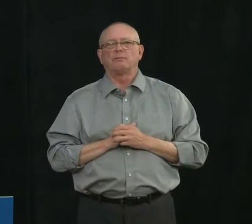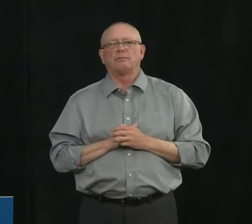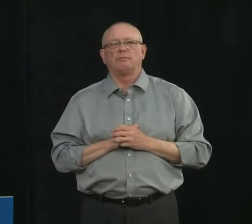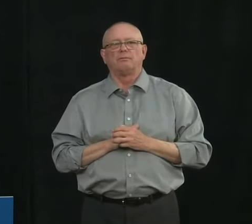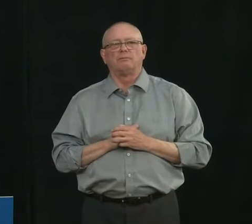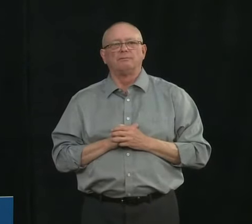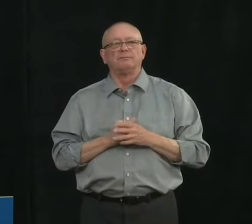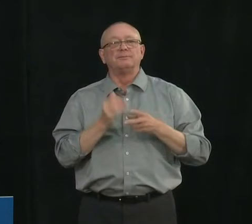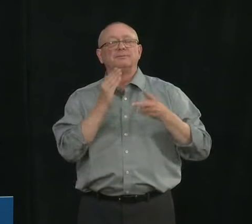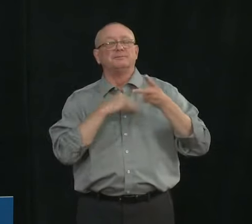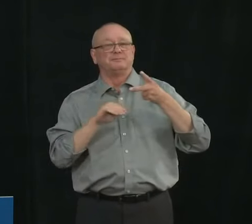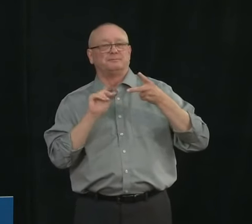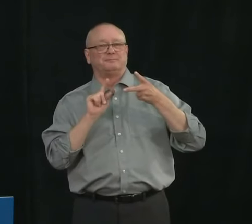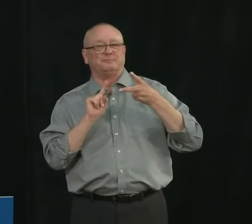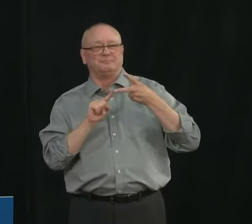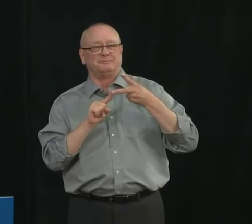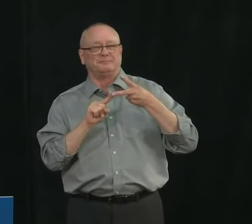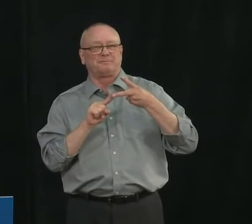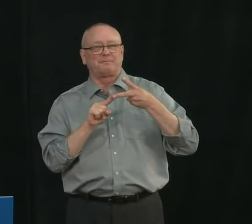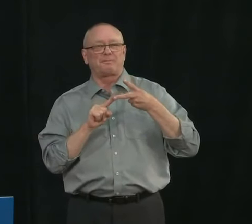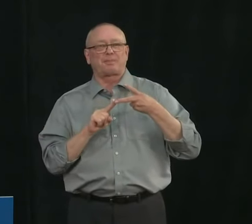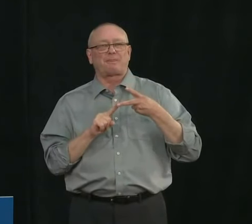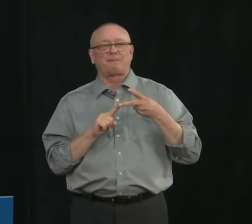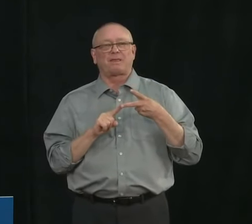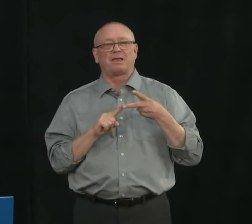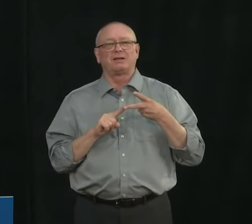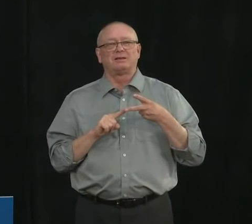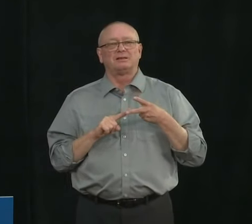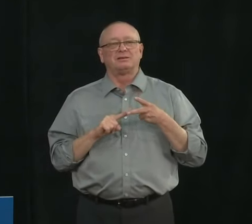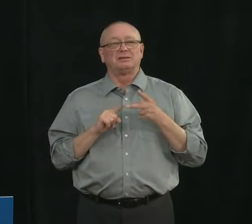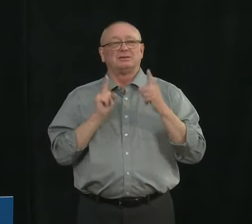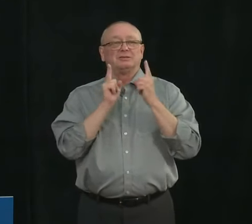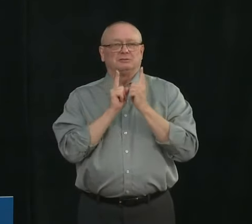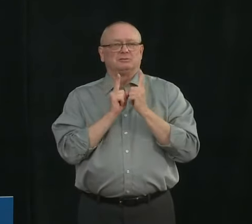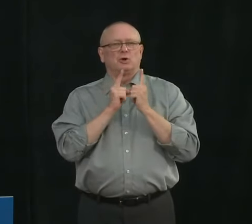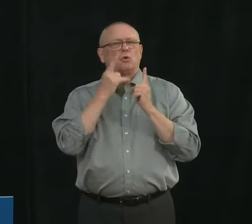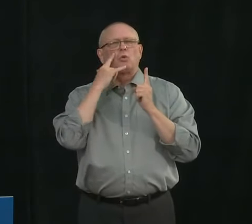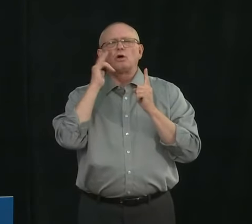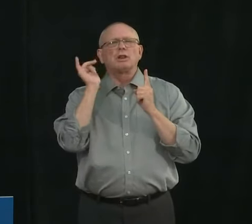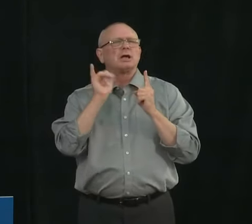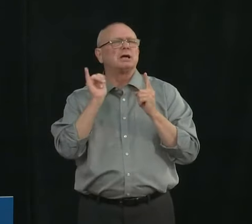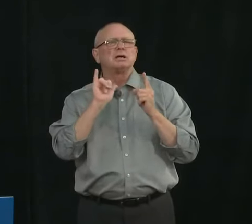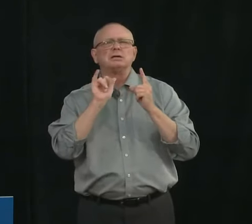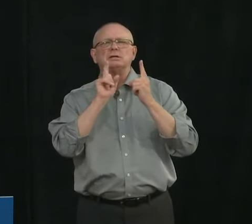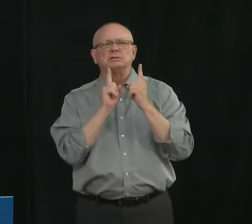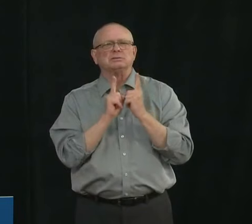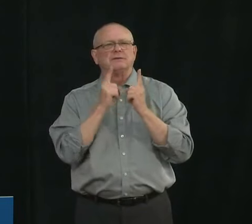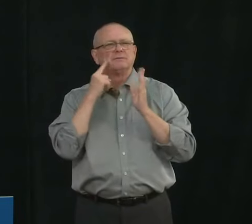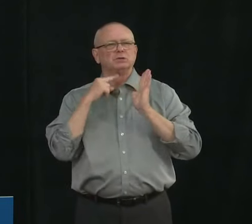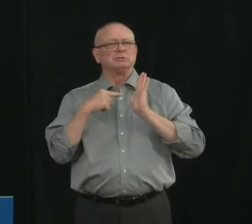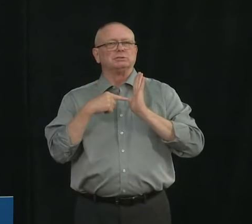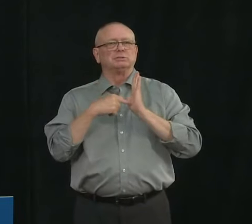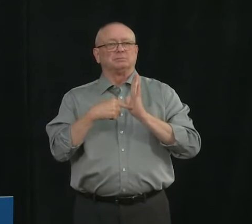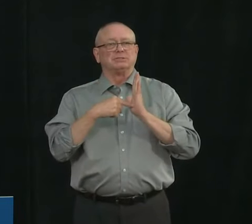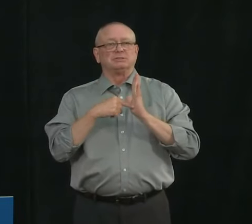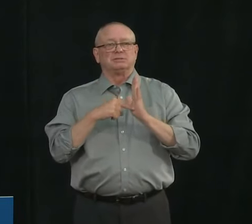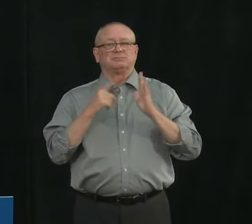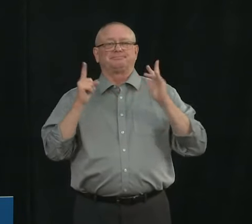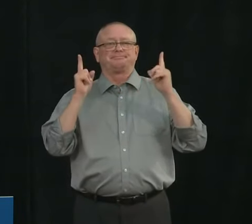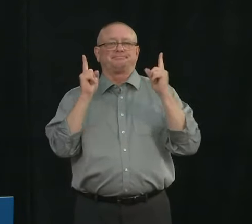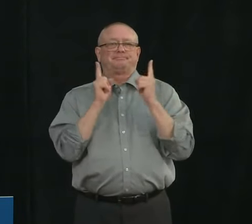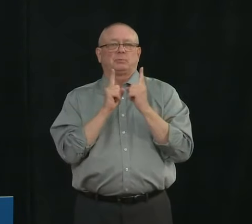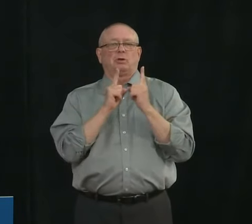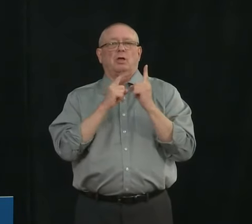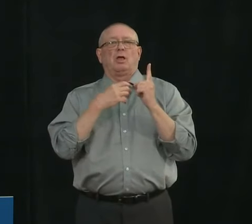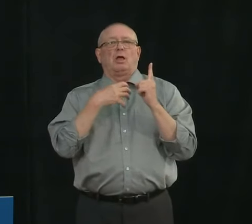is the nature of the exposure and so if someone were to be within two meters of someone else and cough or sneeze